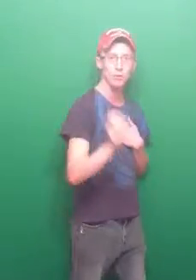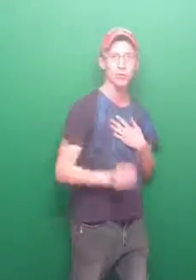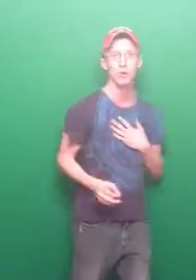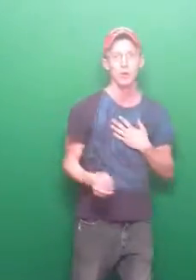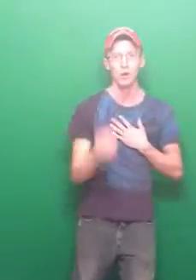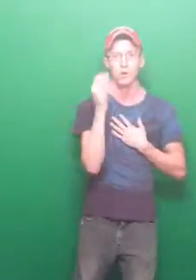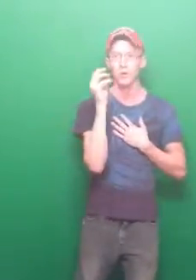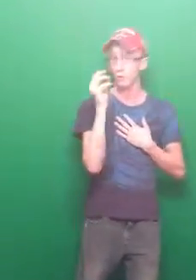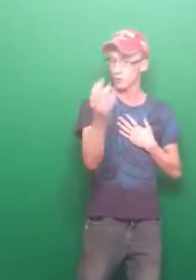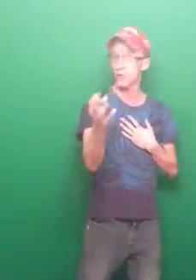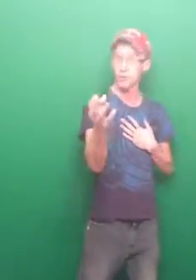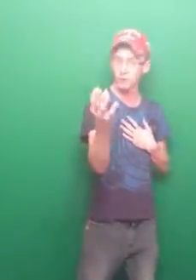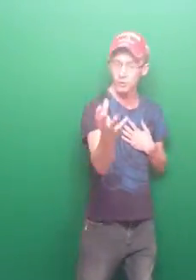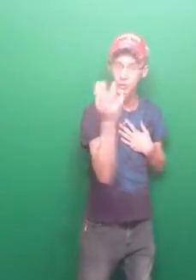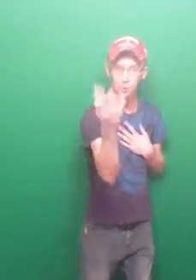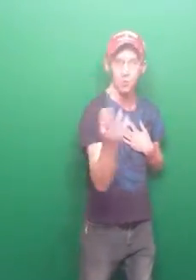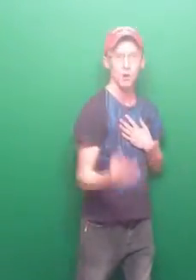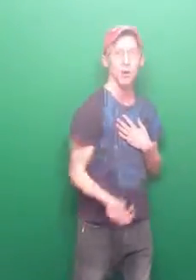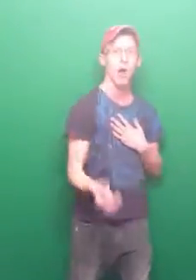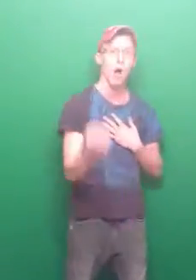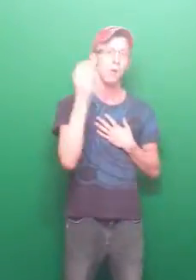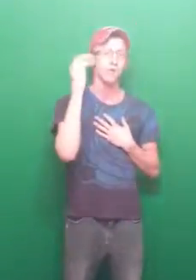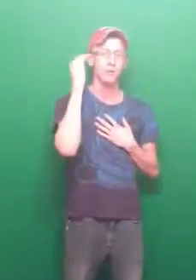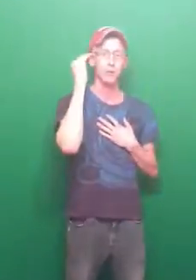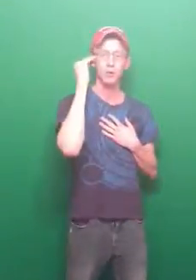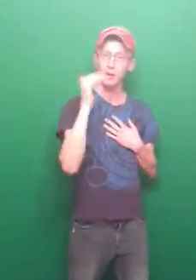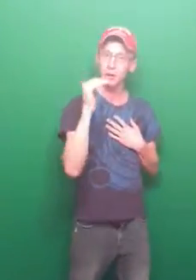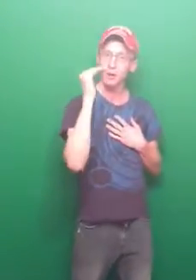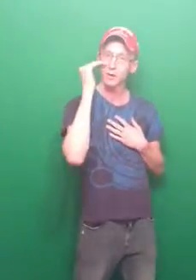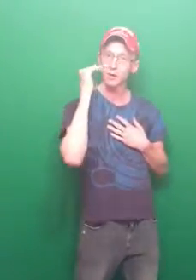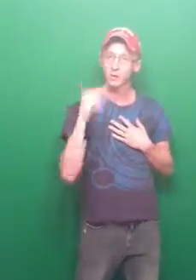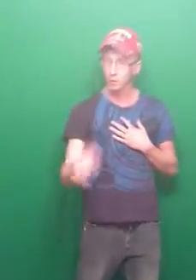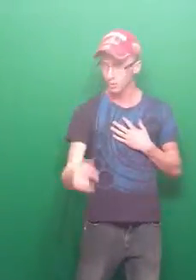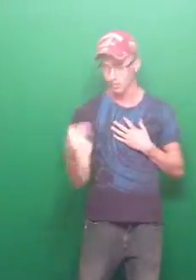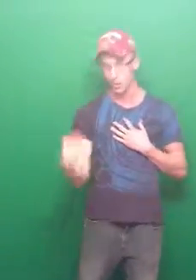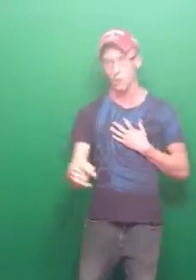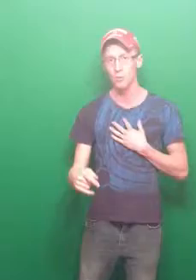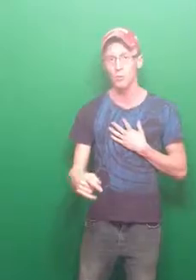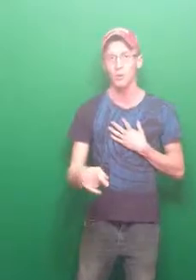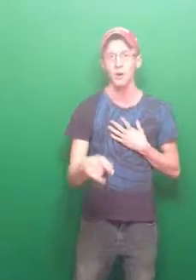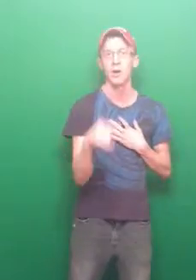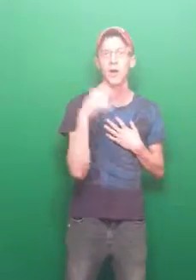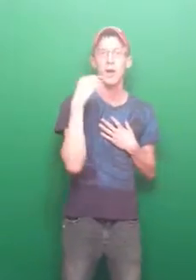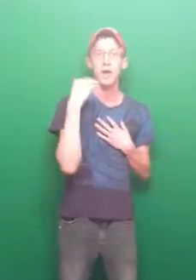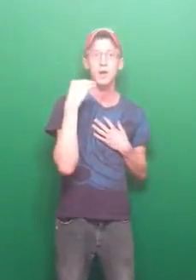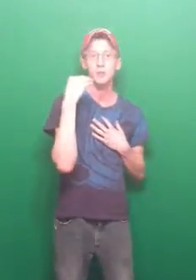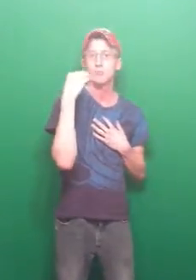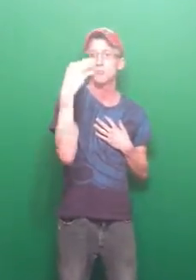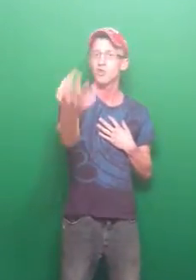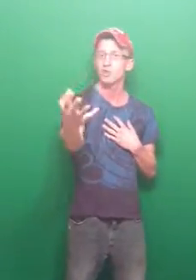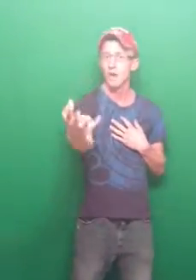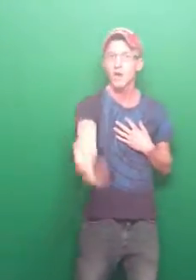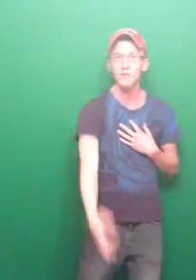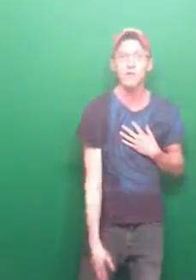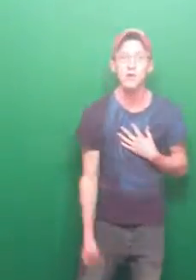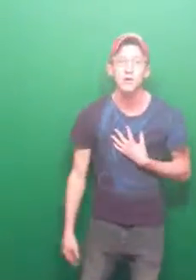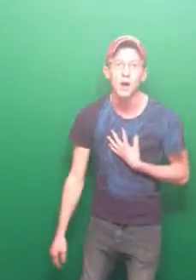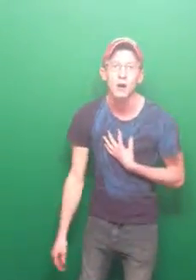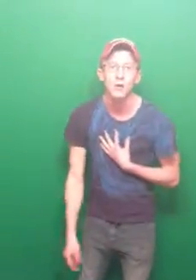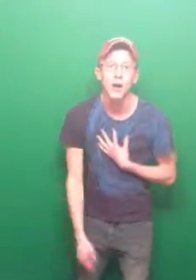to, if you want to know more, I want you to click the button below and just take a few minutes out of your day